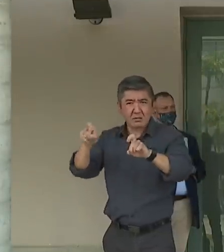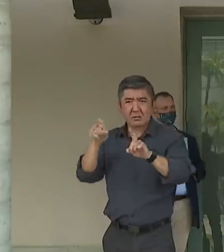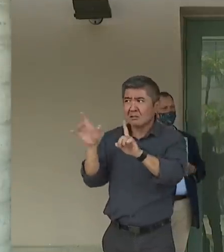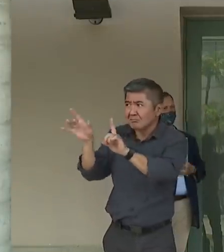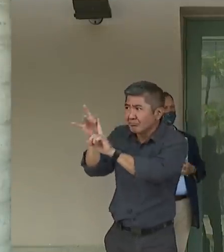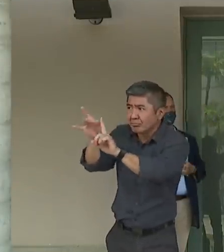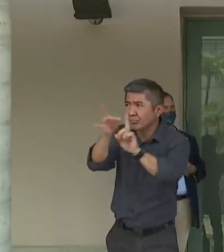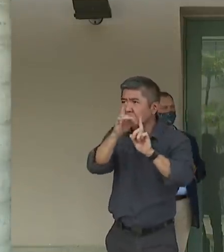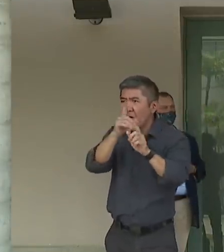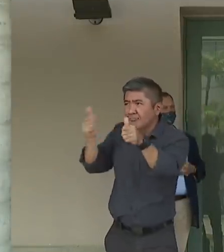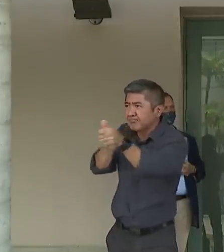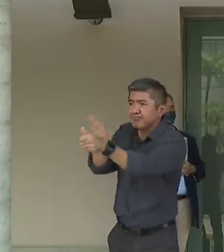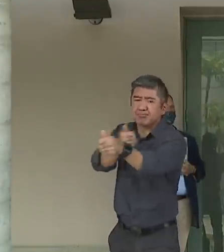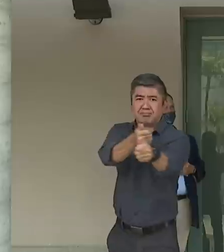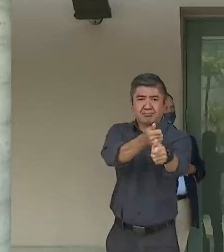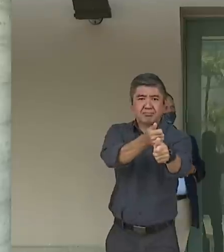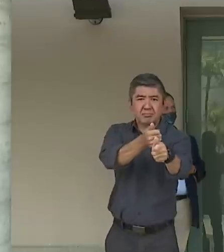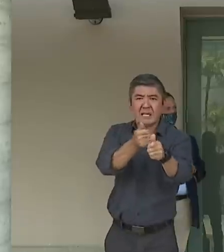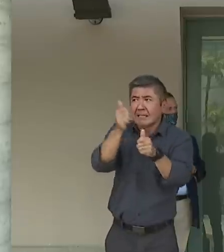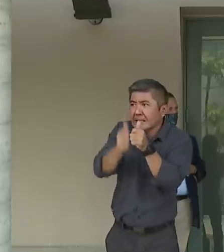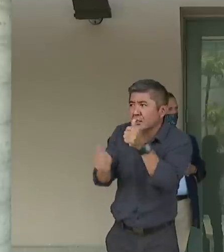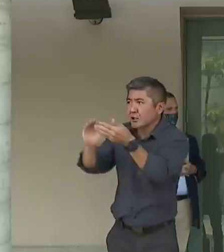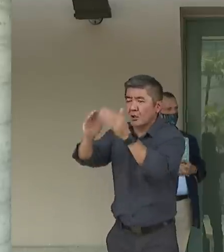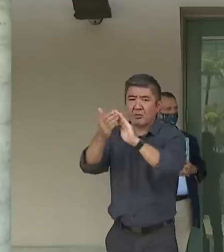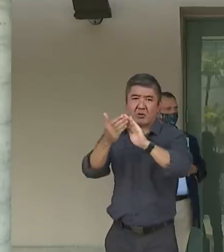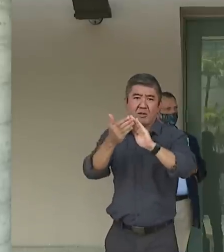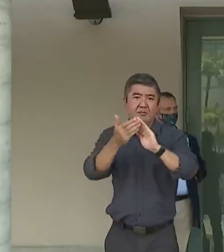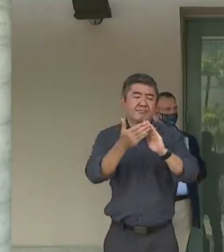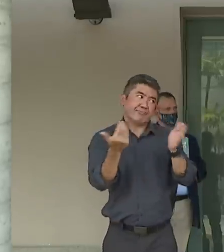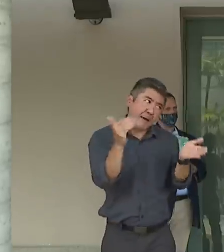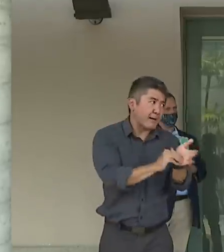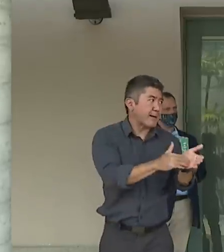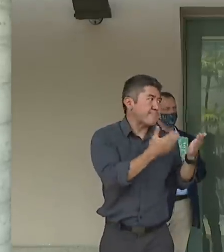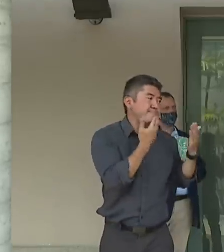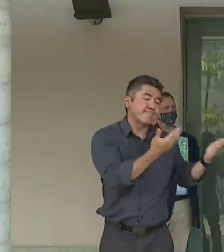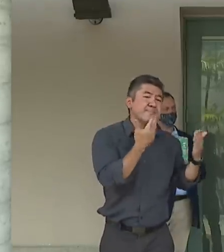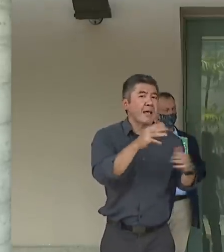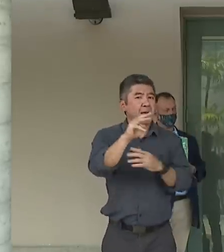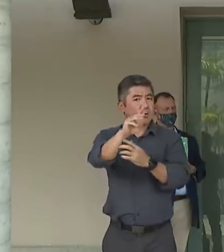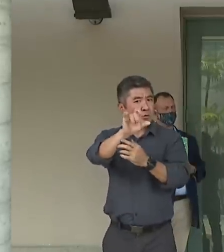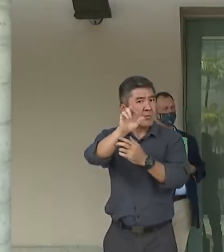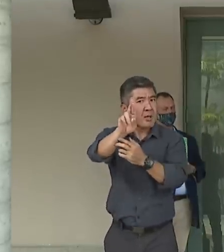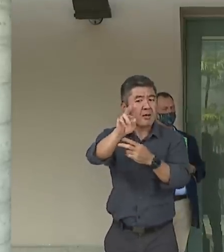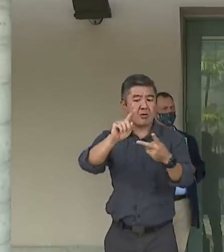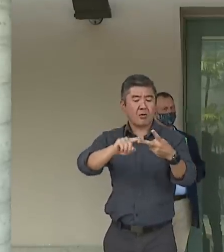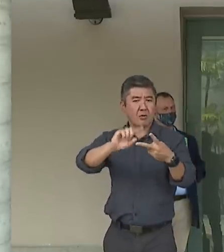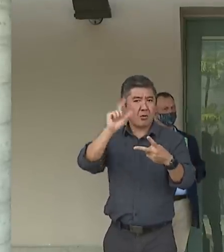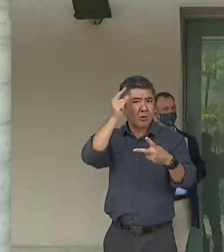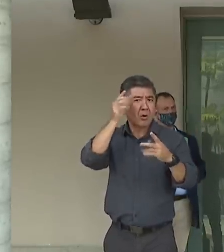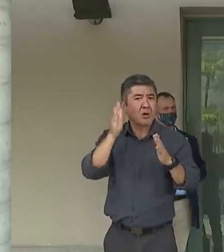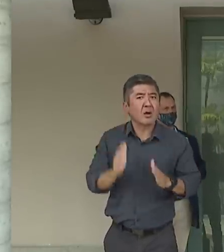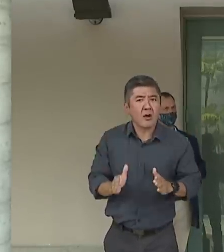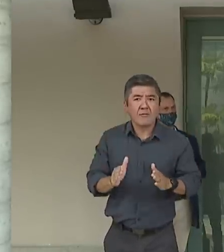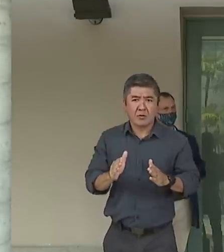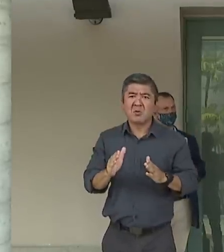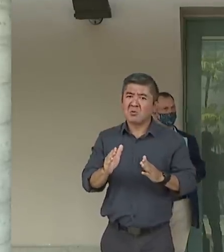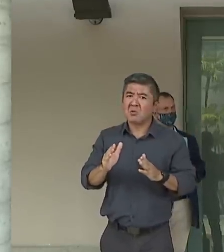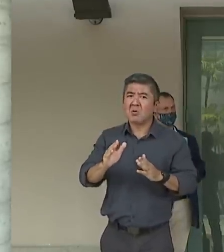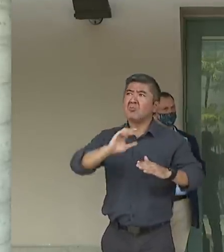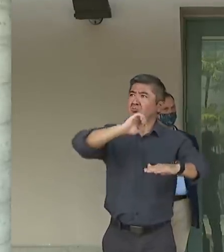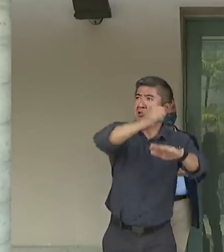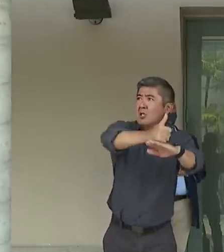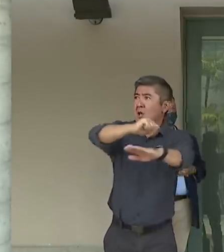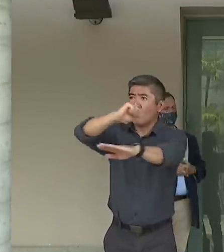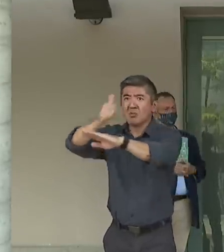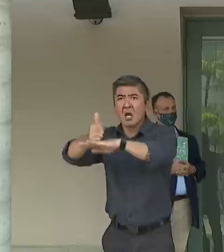those communities. And it's why I want to again applaud the mayor and applaud the governor for standing up quarantine sites because